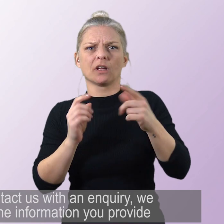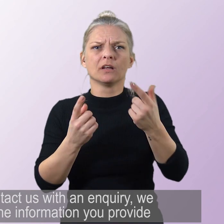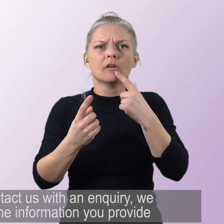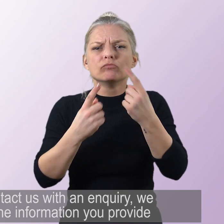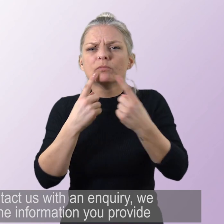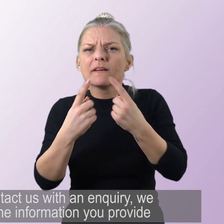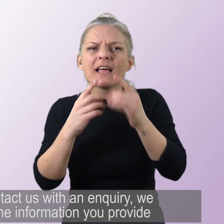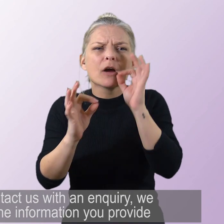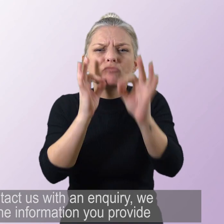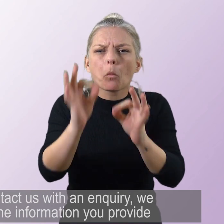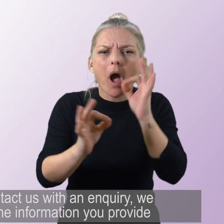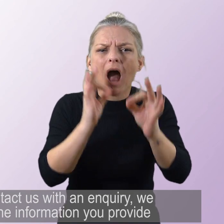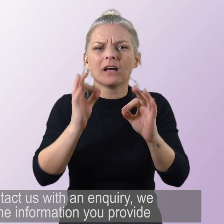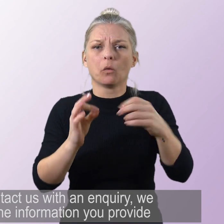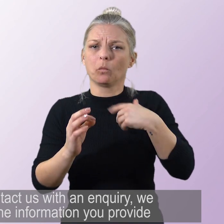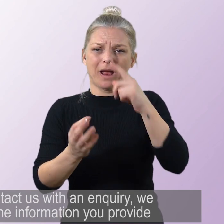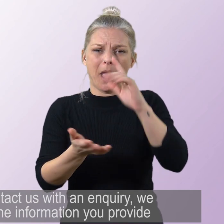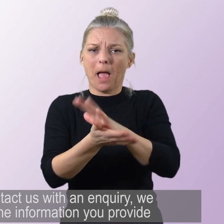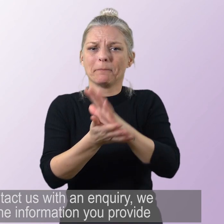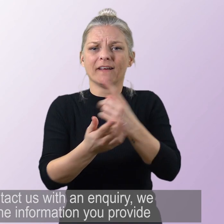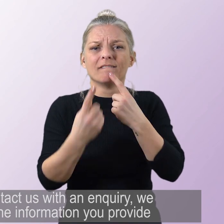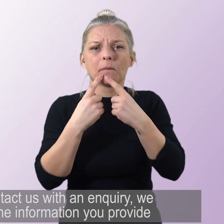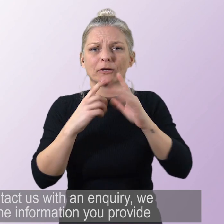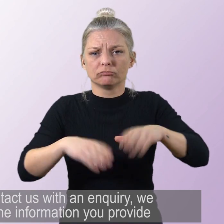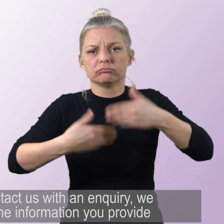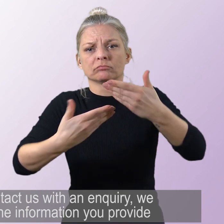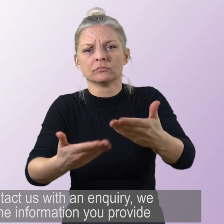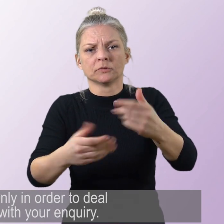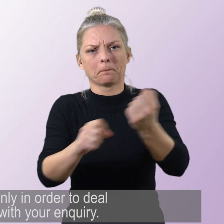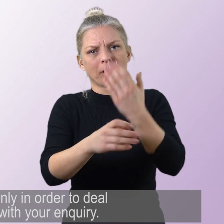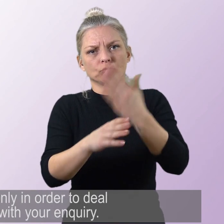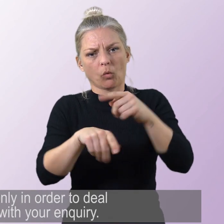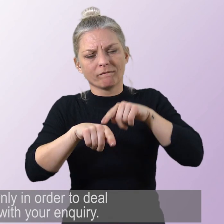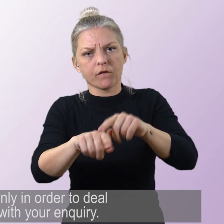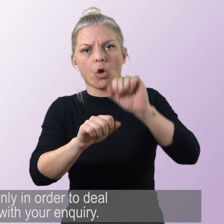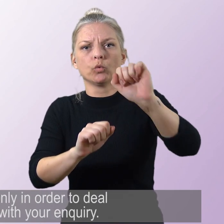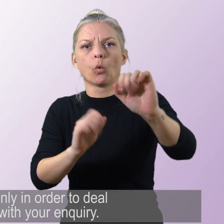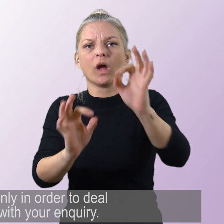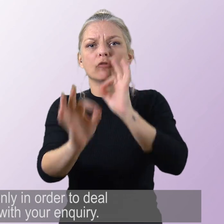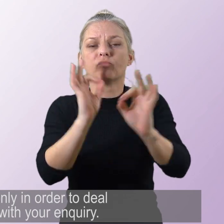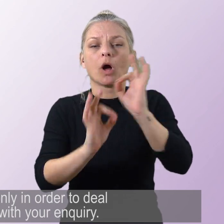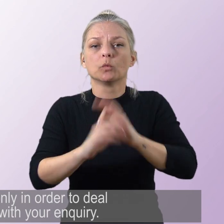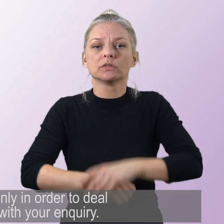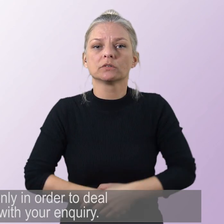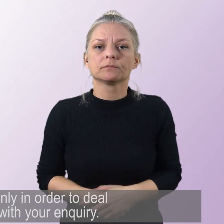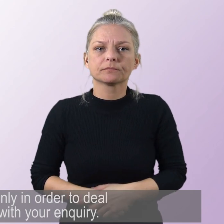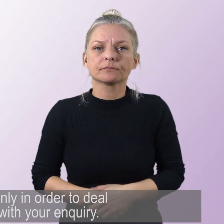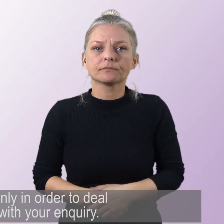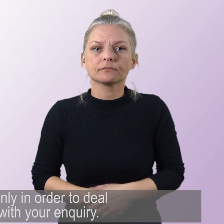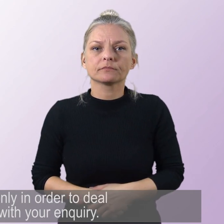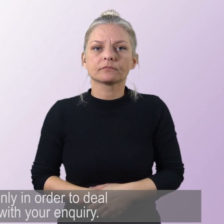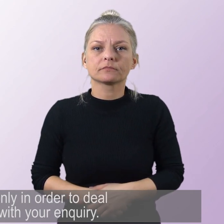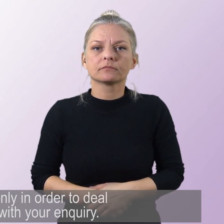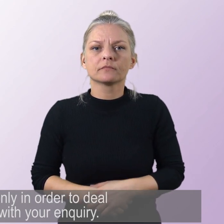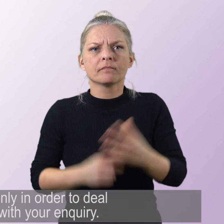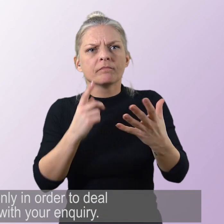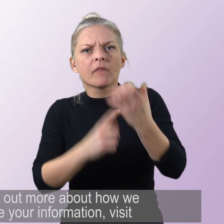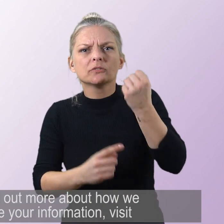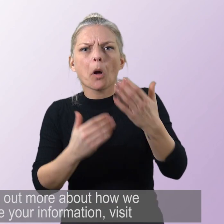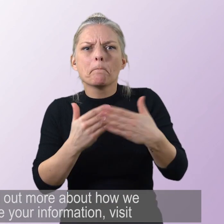you contact us with an enquiry, we will use the information you provide only in order to deal with your enquiry. To